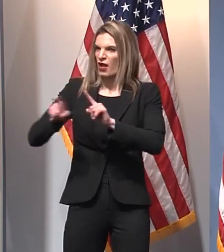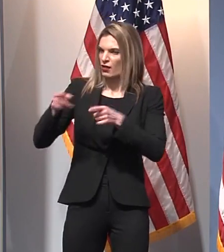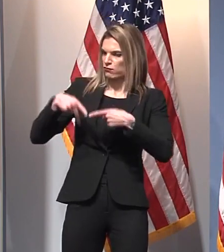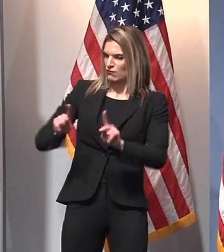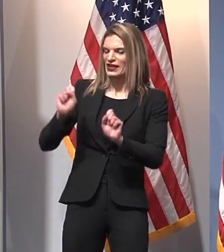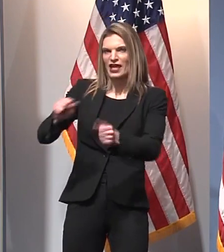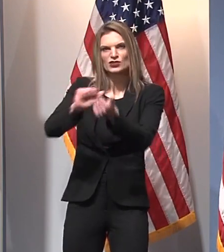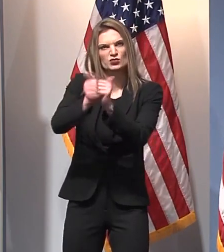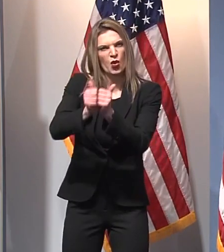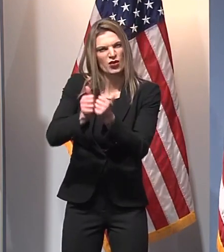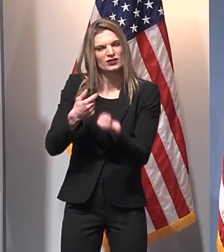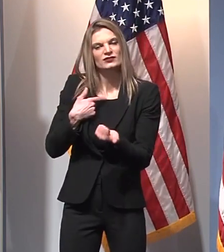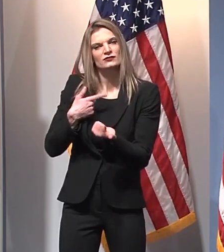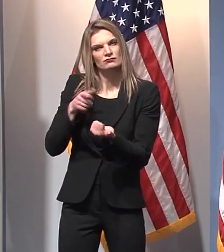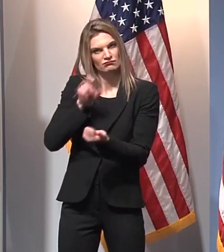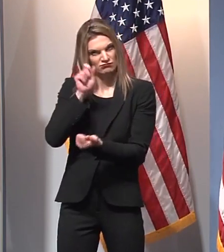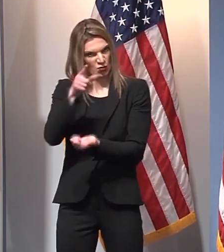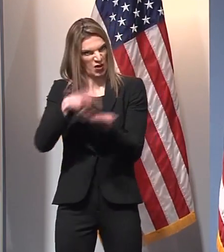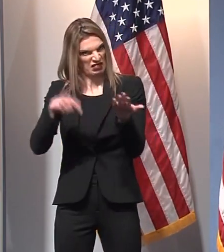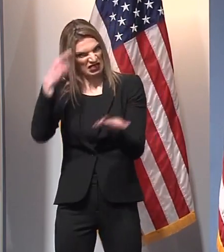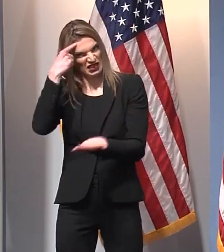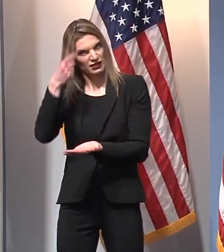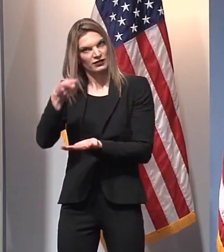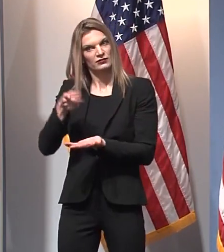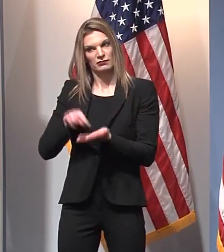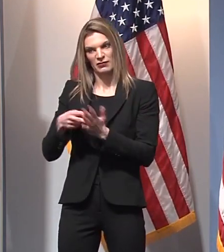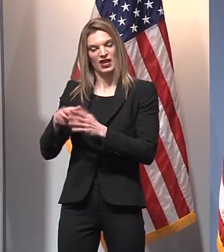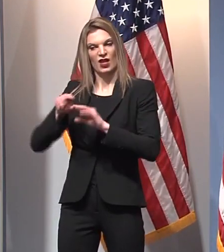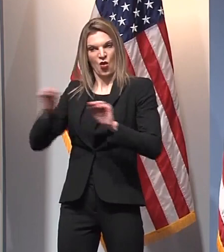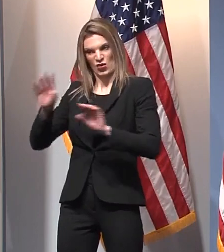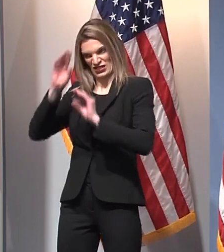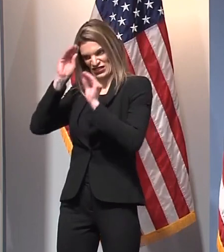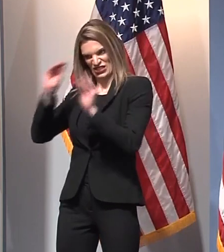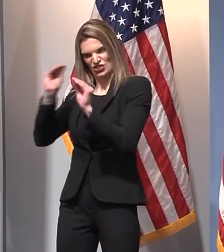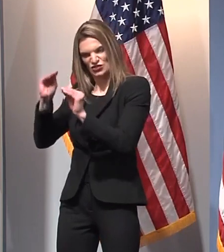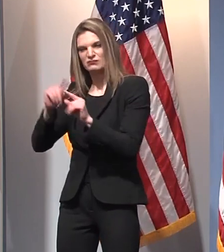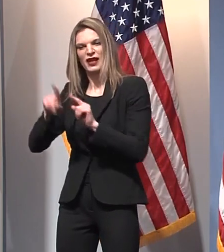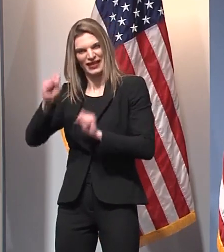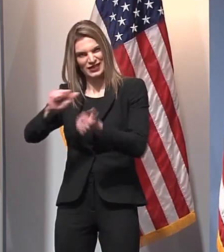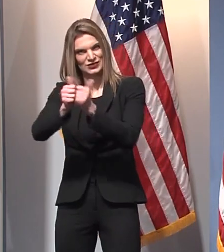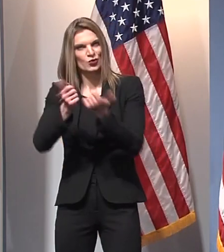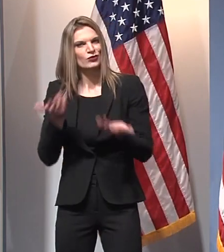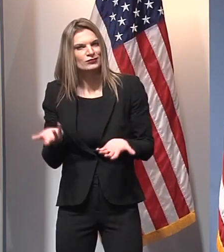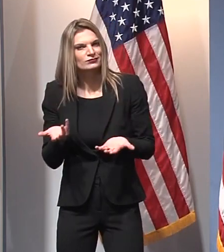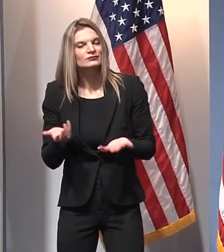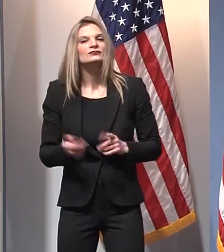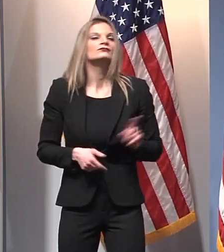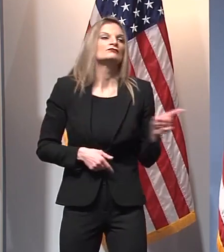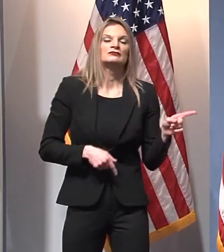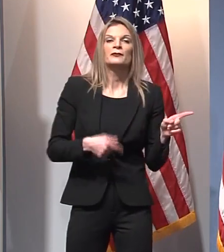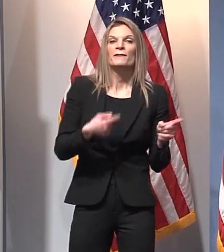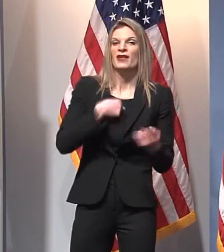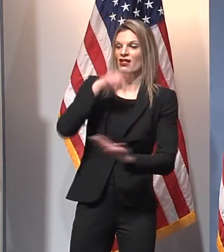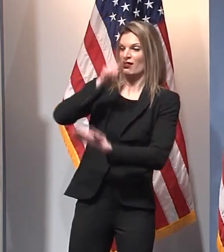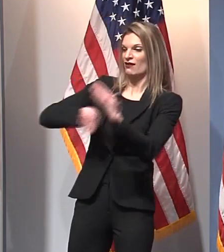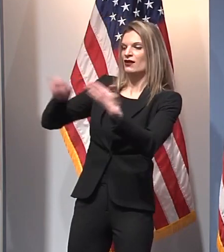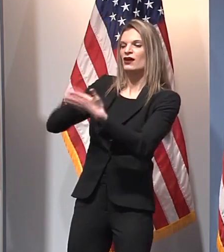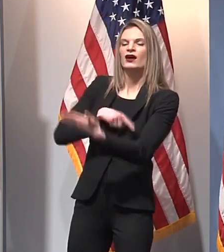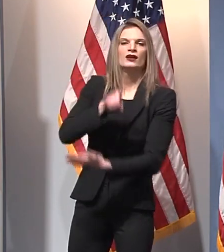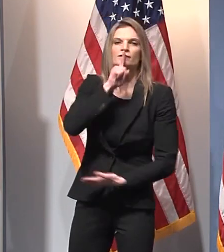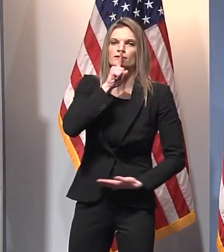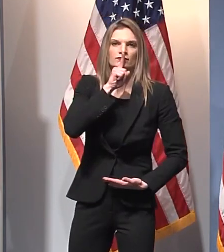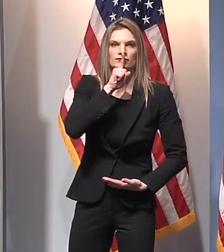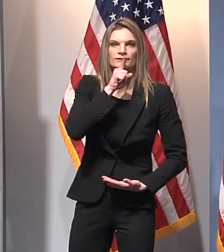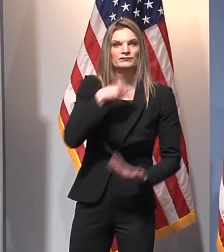You know what? I'm not going to second-guess individual districts. I think that's why it's so important that decisions are made at the local level, because they are confronting